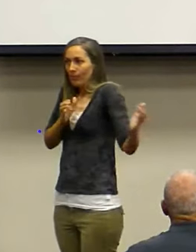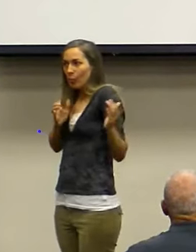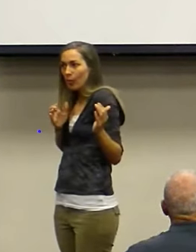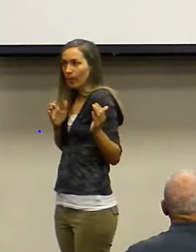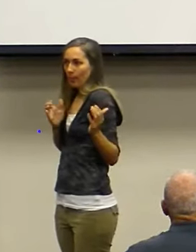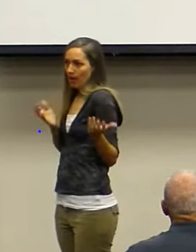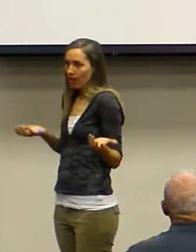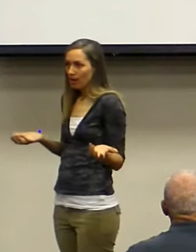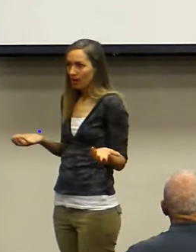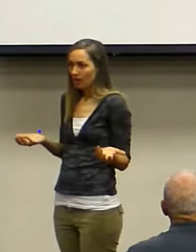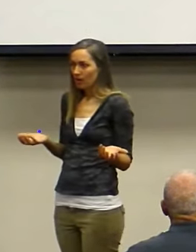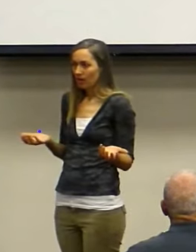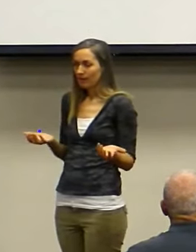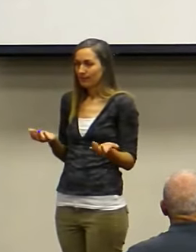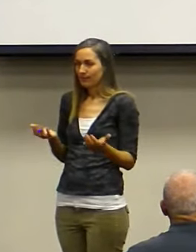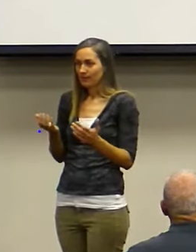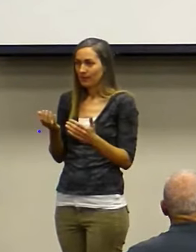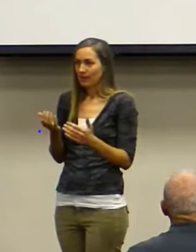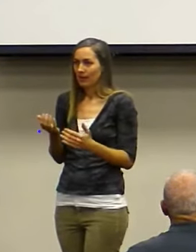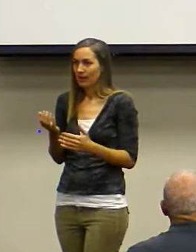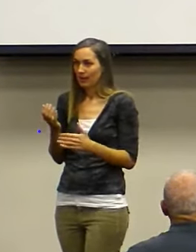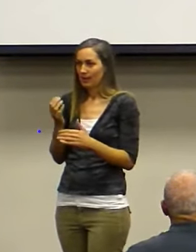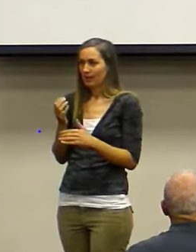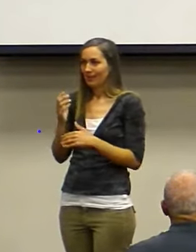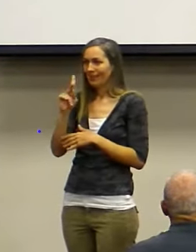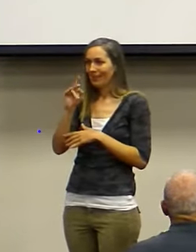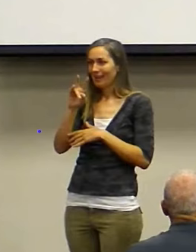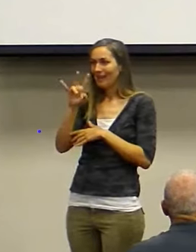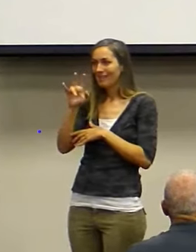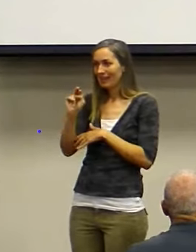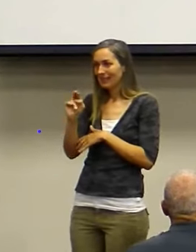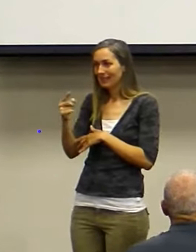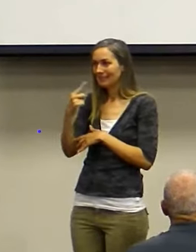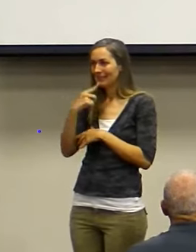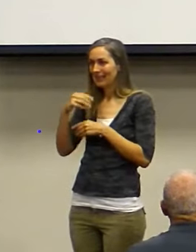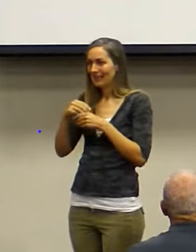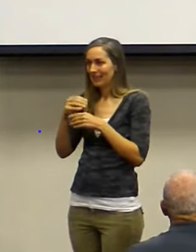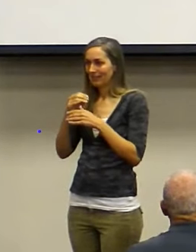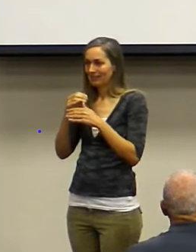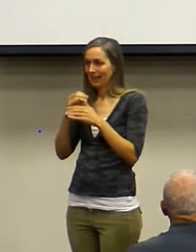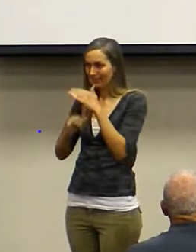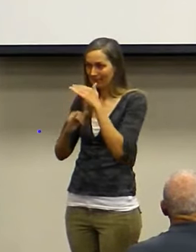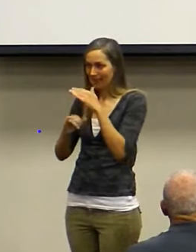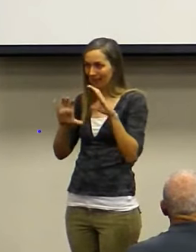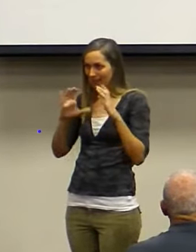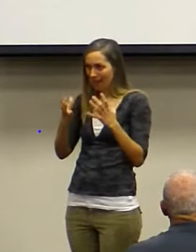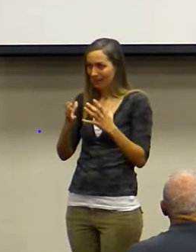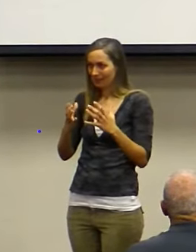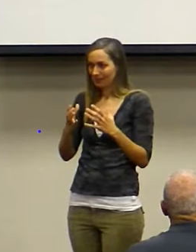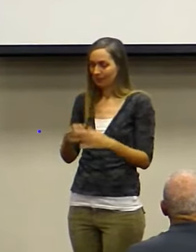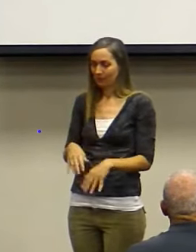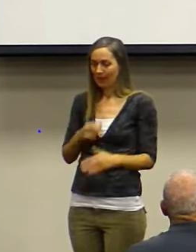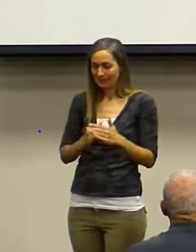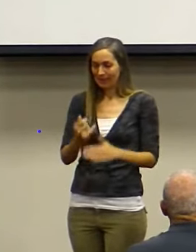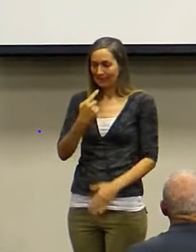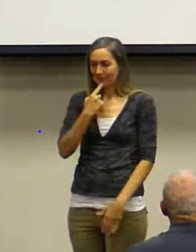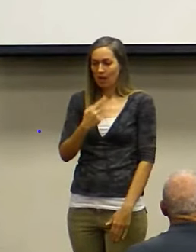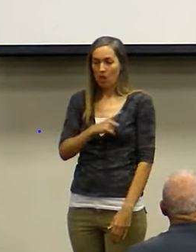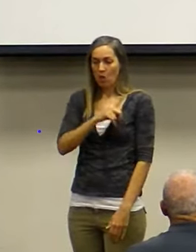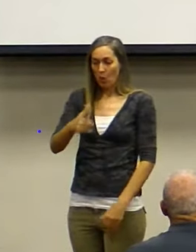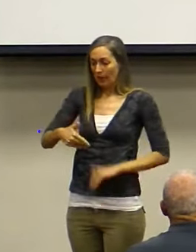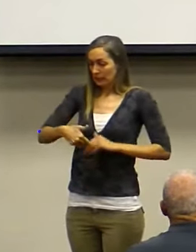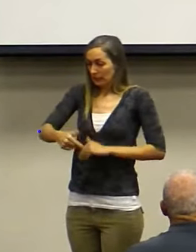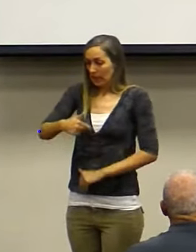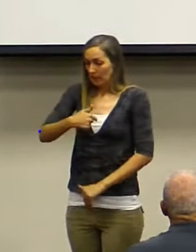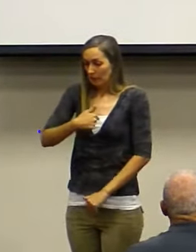Well, you know, Isaiah with Kevin. Kevin says, Isaiah says, Lord, send me. And how long do I have to